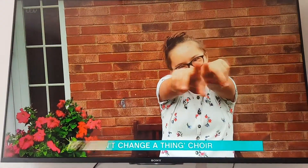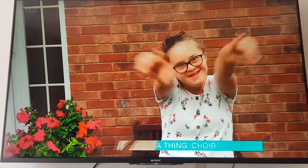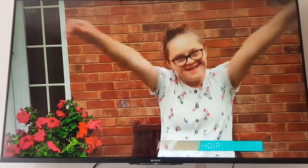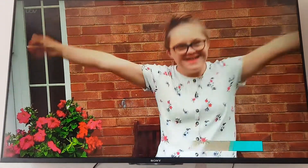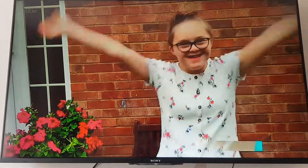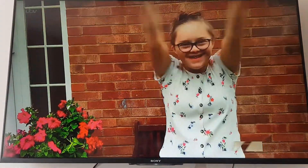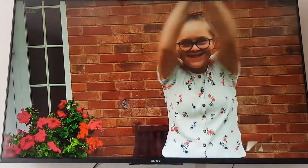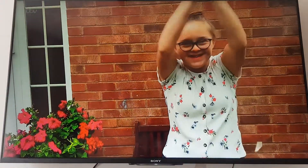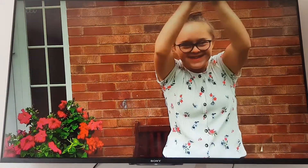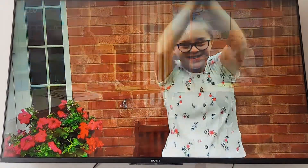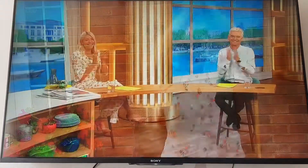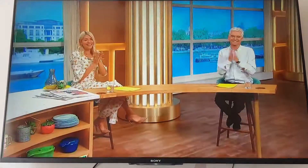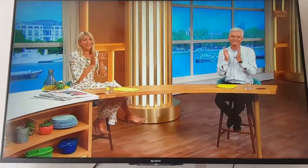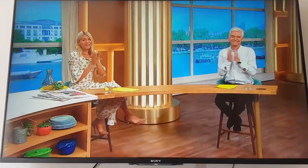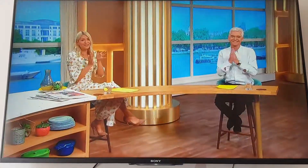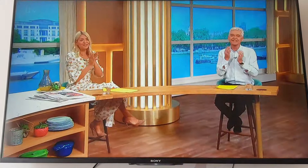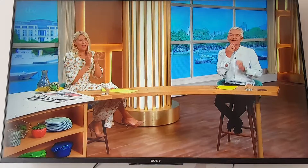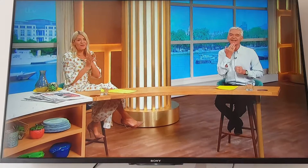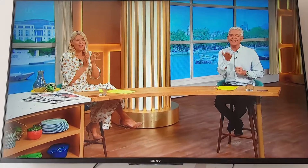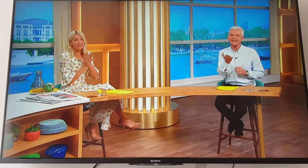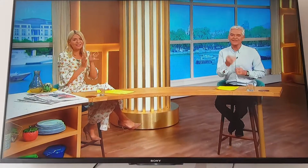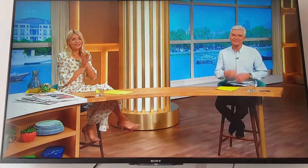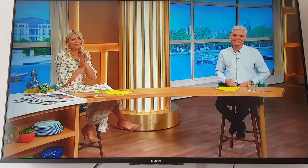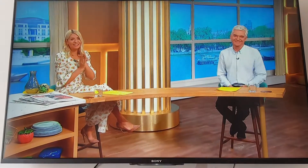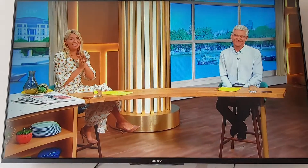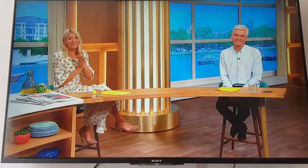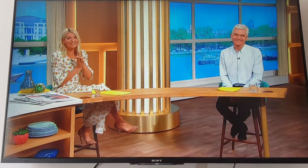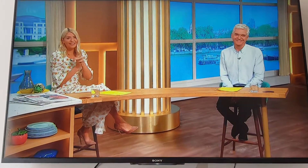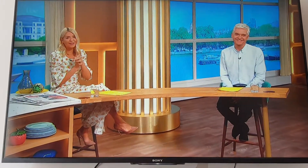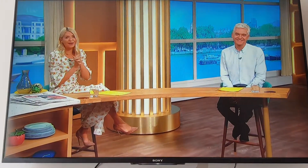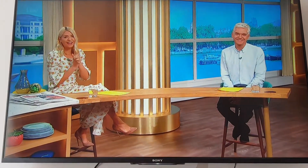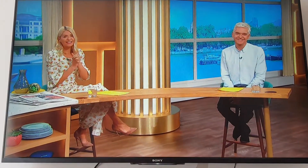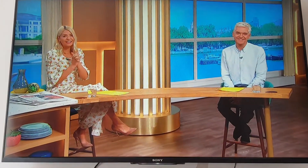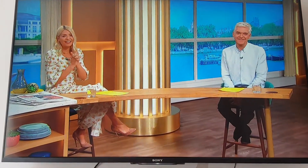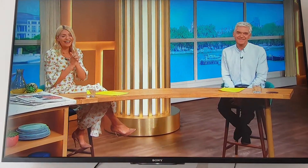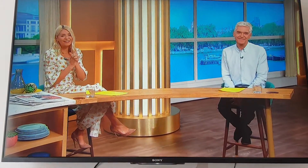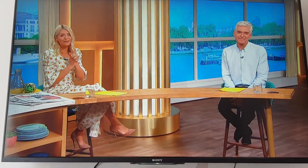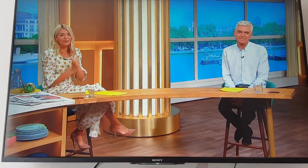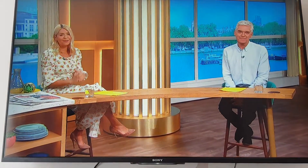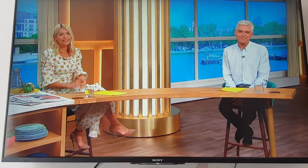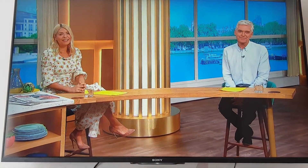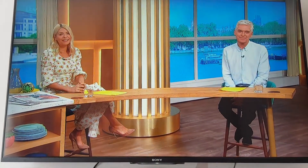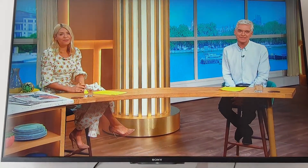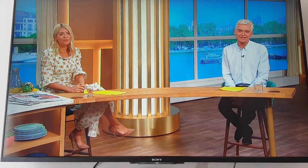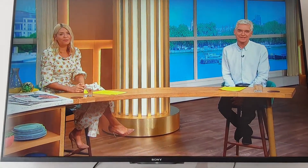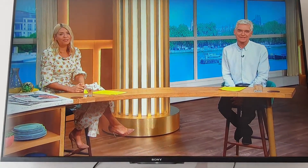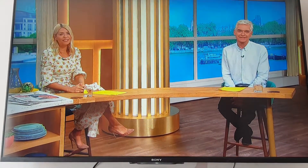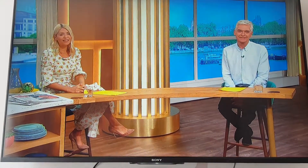Ah, thank you so much for the wooden change of being quiet and singing hands. You put that fantastic performance together. Thank